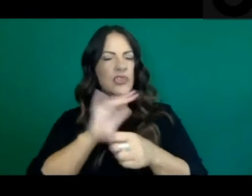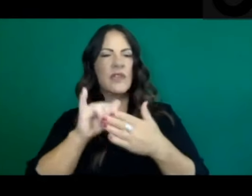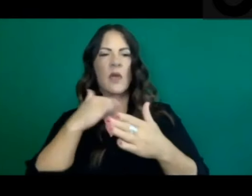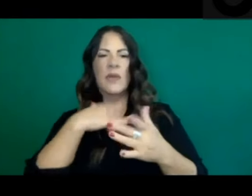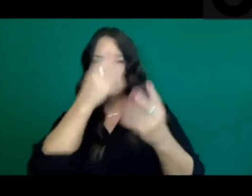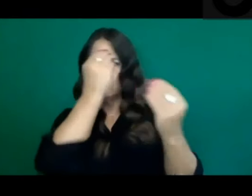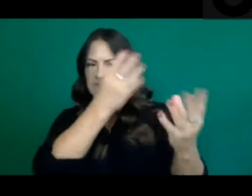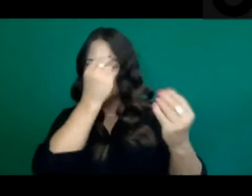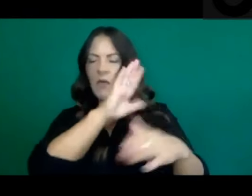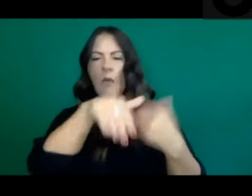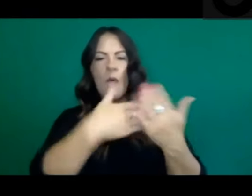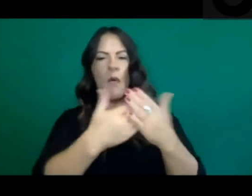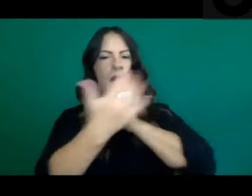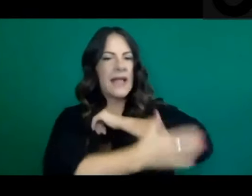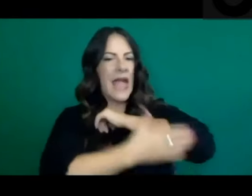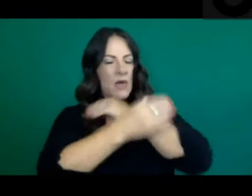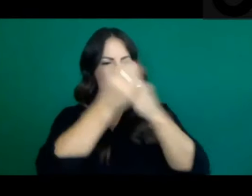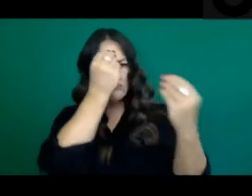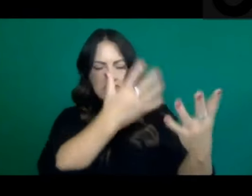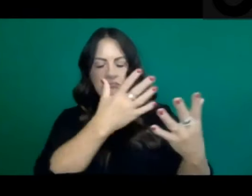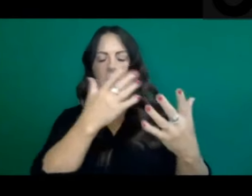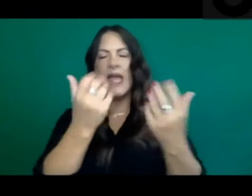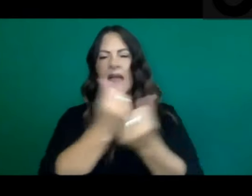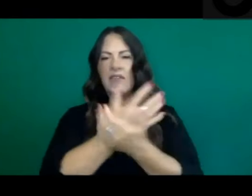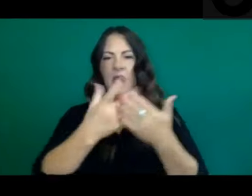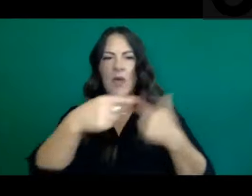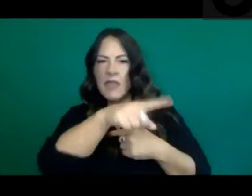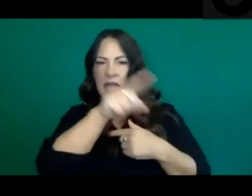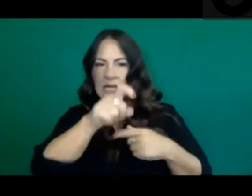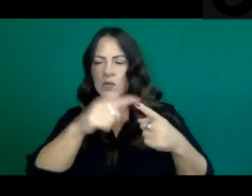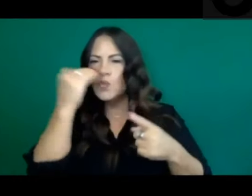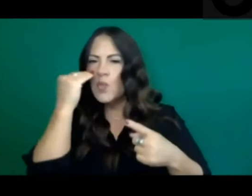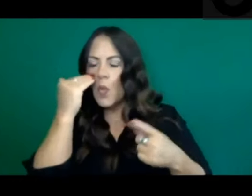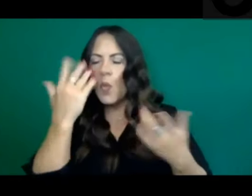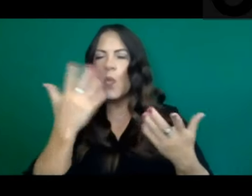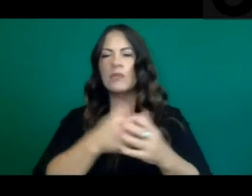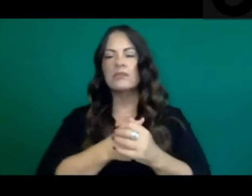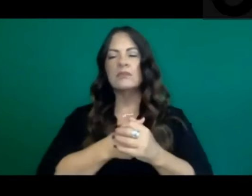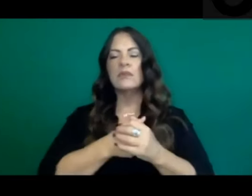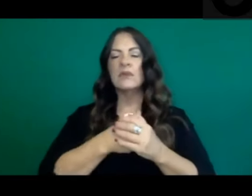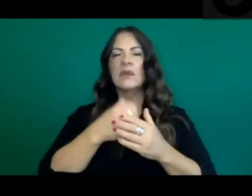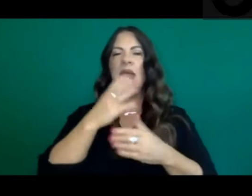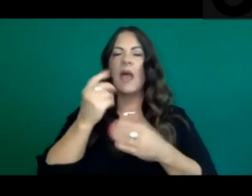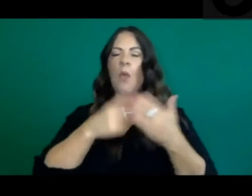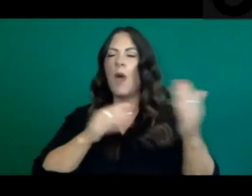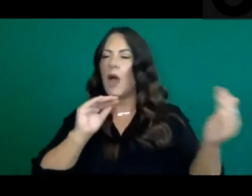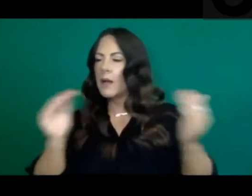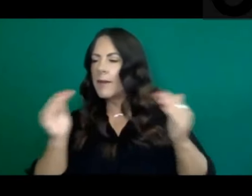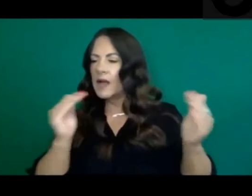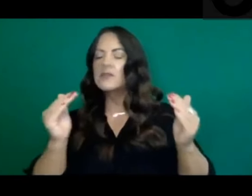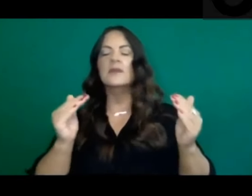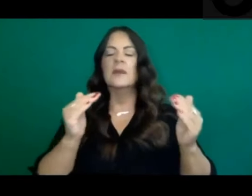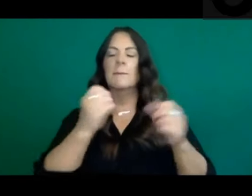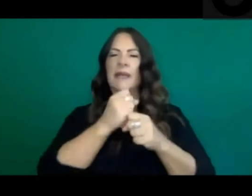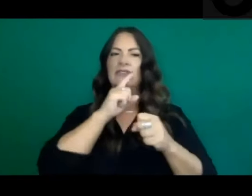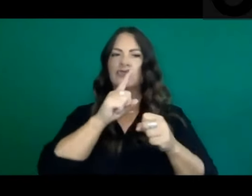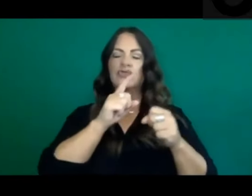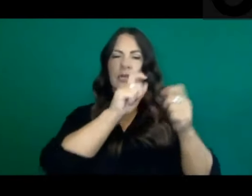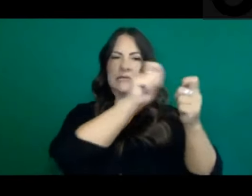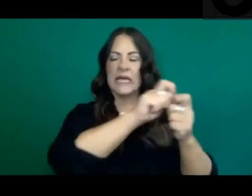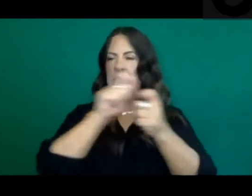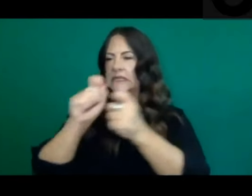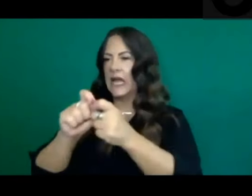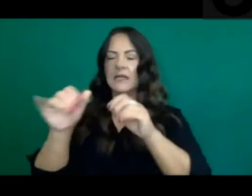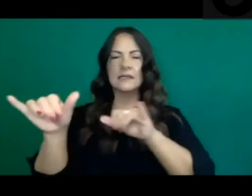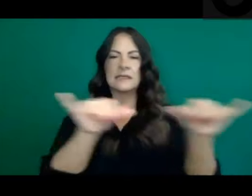need, or that they're expecting that we have good comparisons, and they don't have more than we do, and we don't have more than